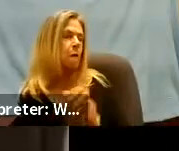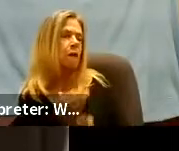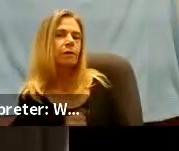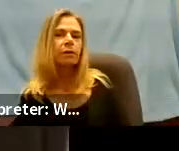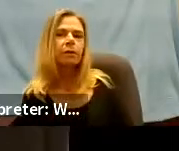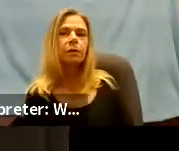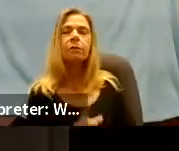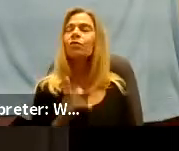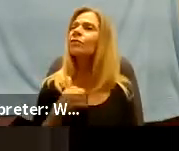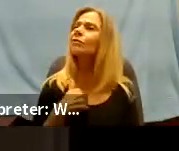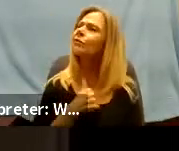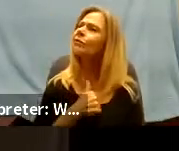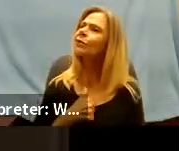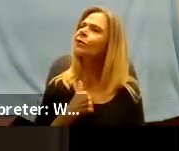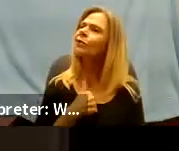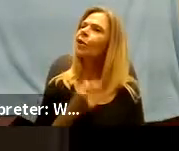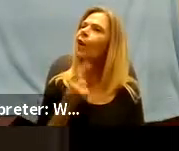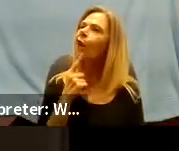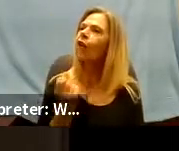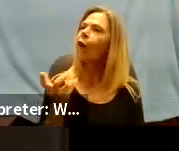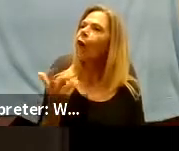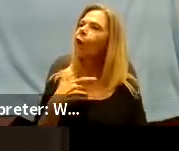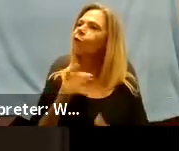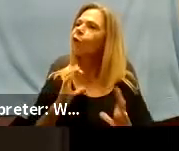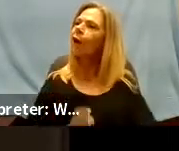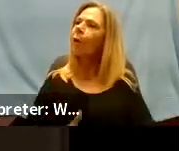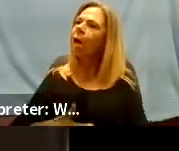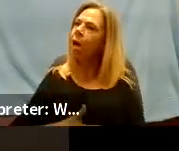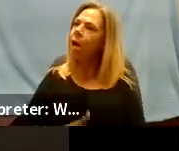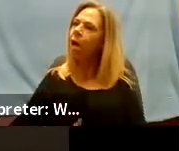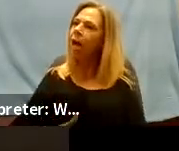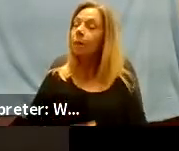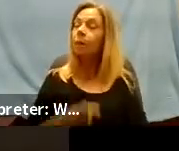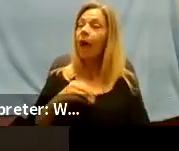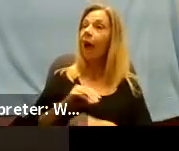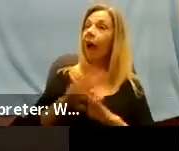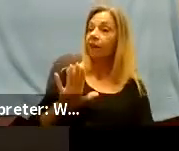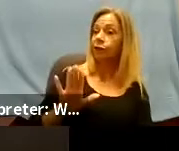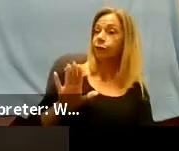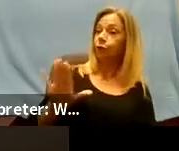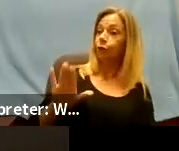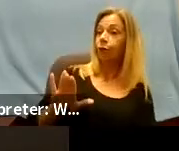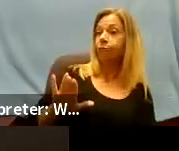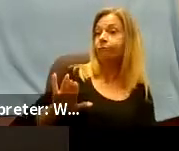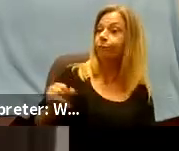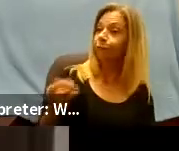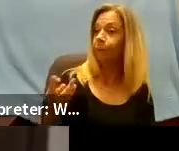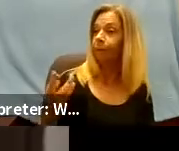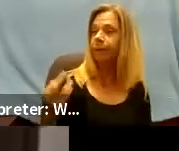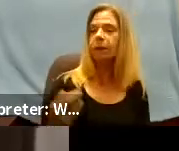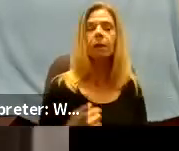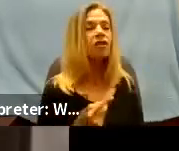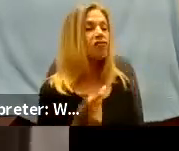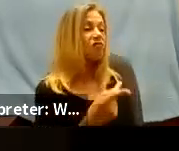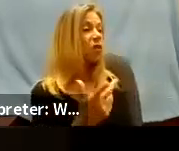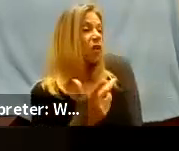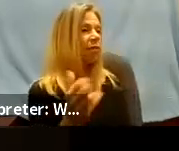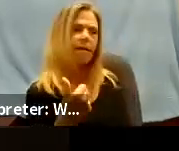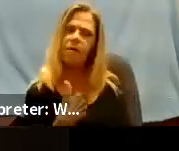sorry for turning your customers' stomachs. That's obviously your job. You guys can leave or I can call the police.